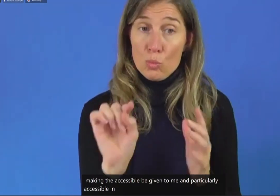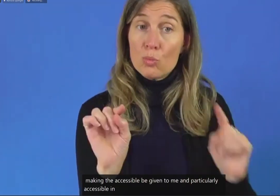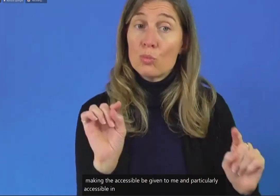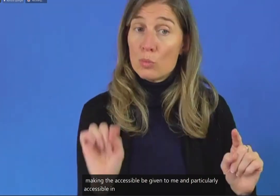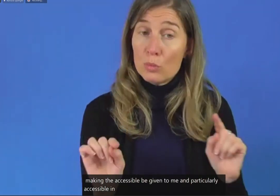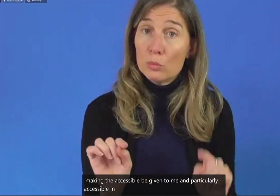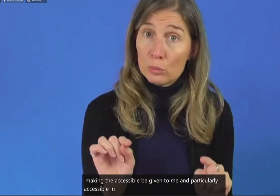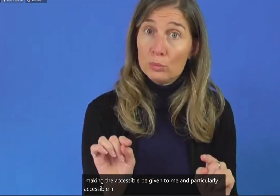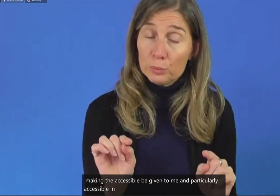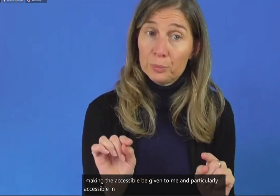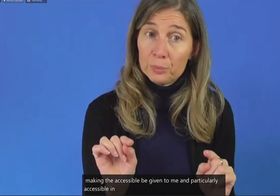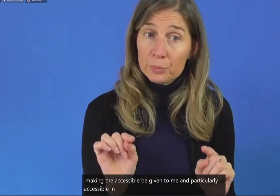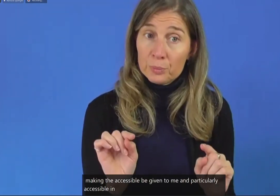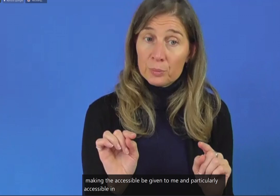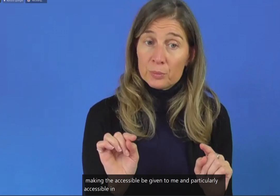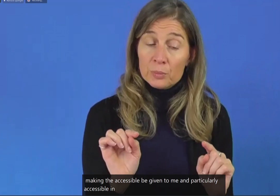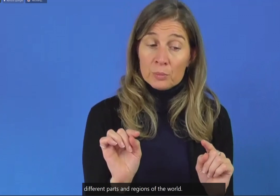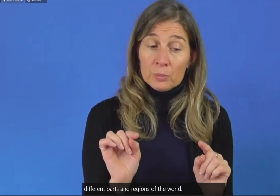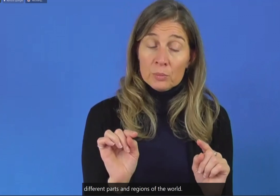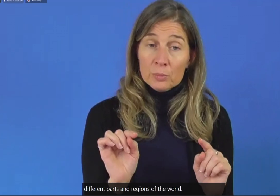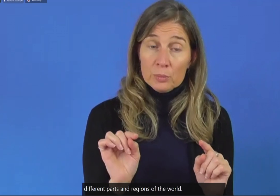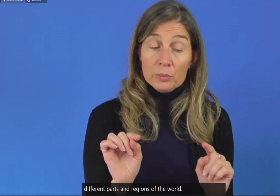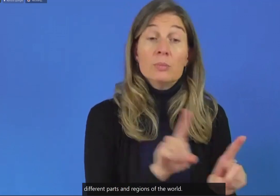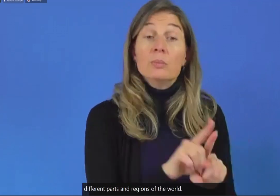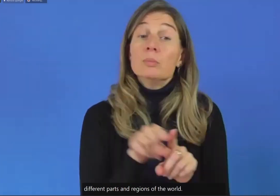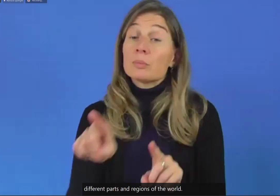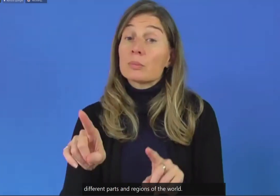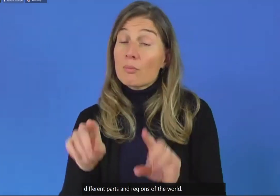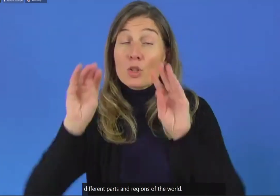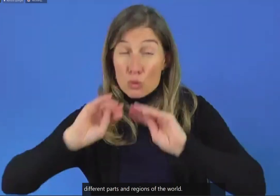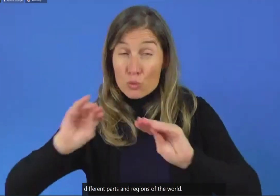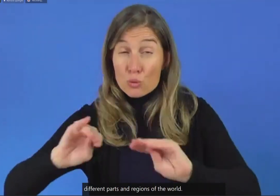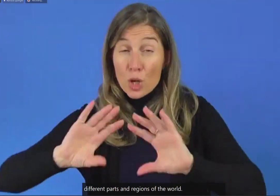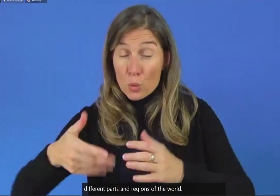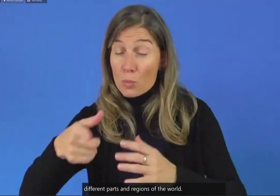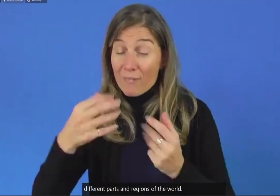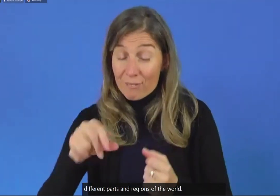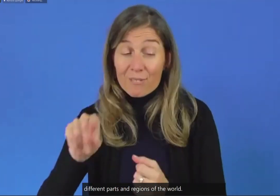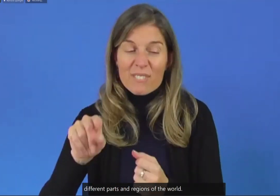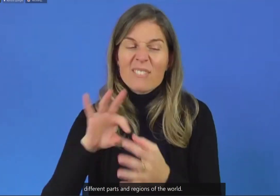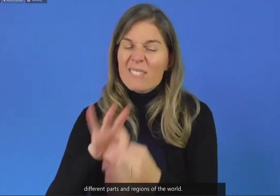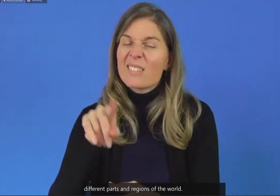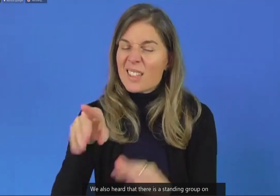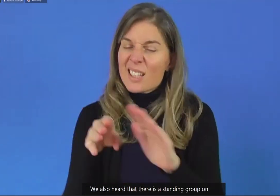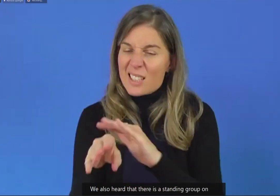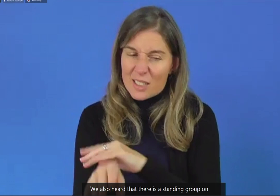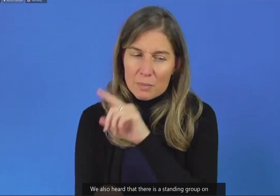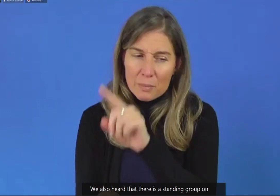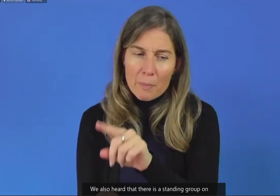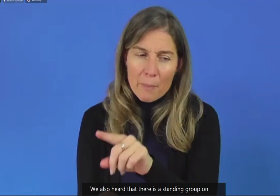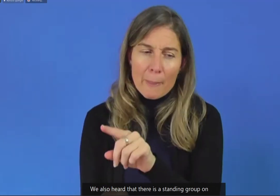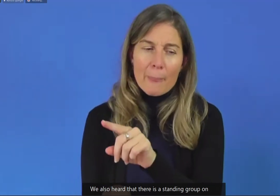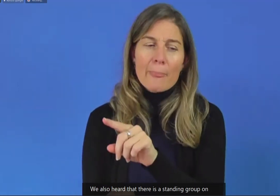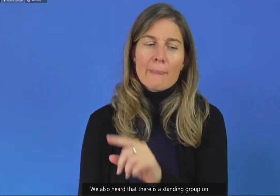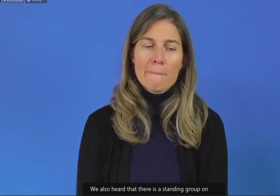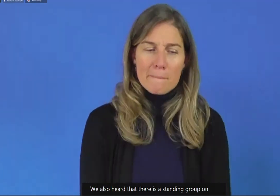the standing group on accessibility. And then there is also a project of New York, which is the